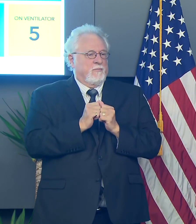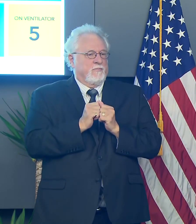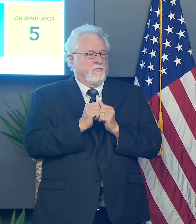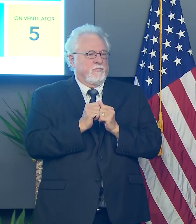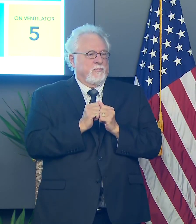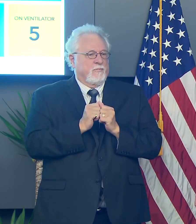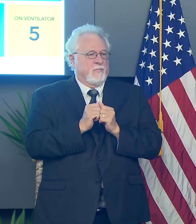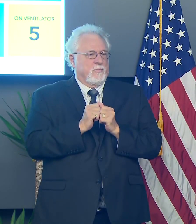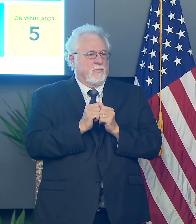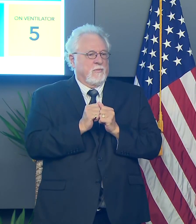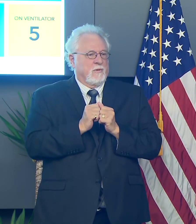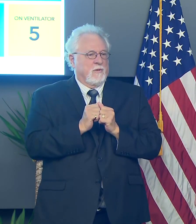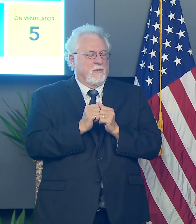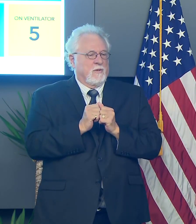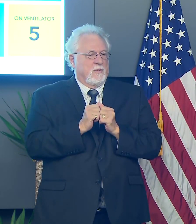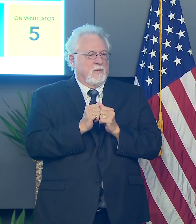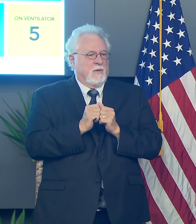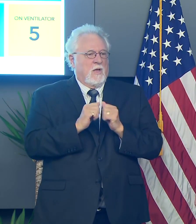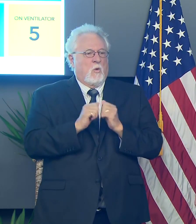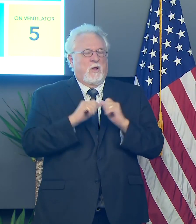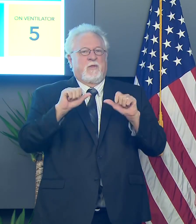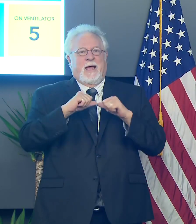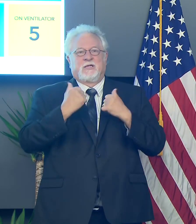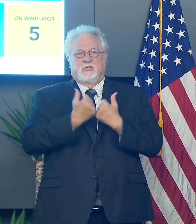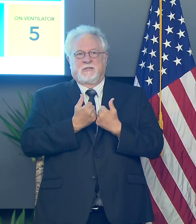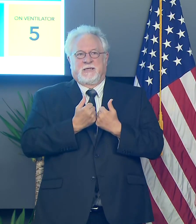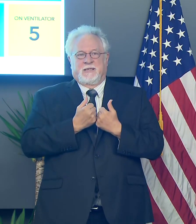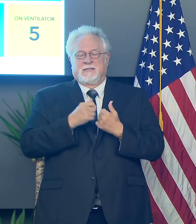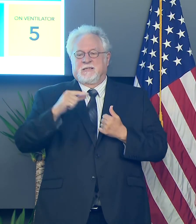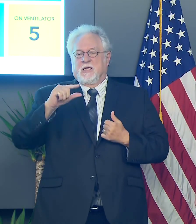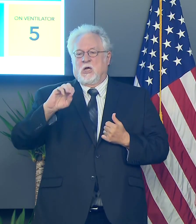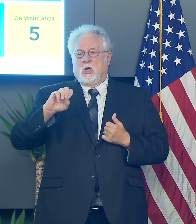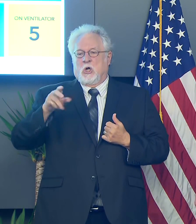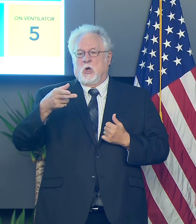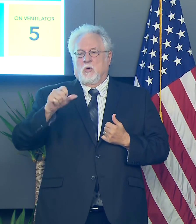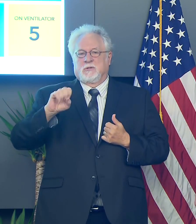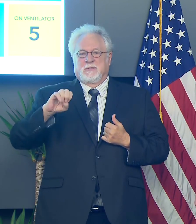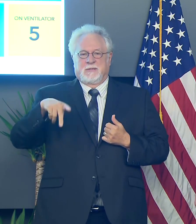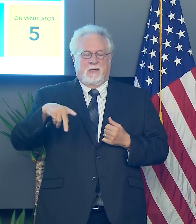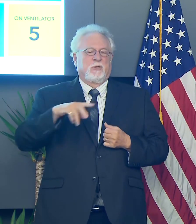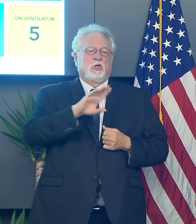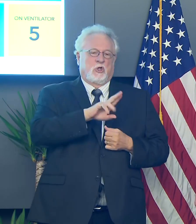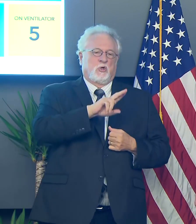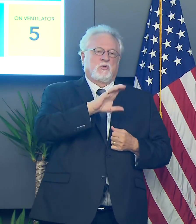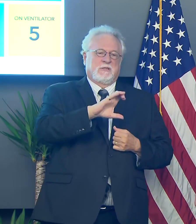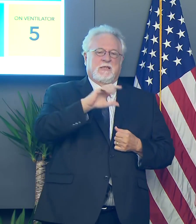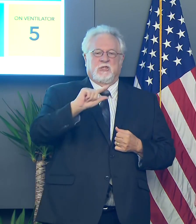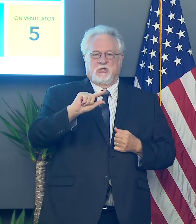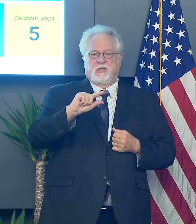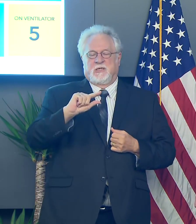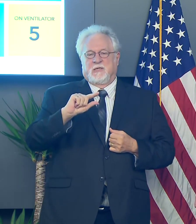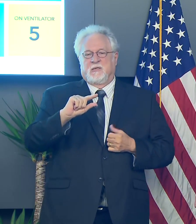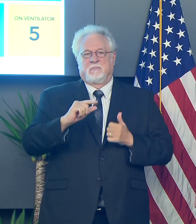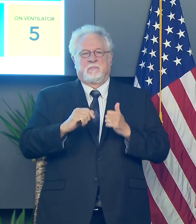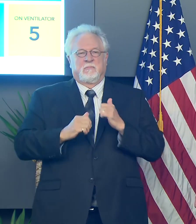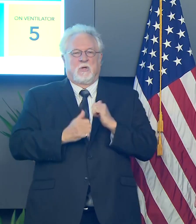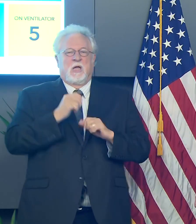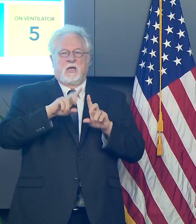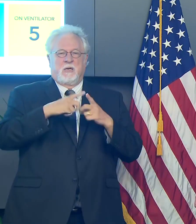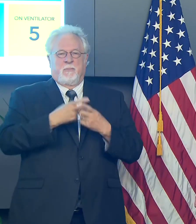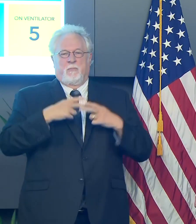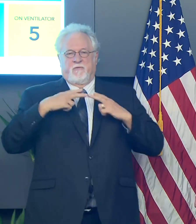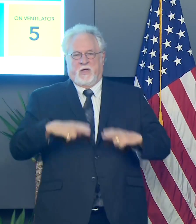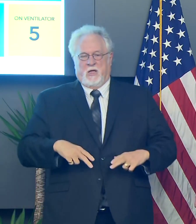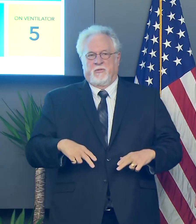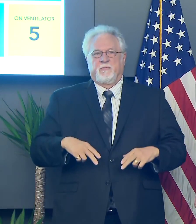groups here, the agencies that are represented here at GOSEP at UCG and driven principally by, uh, the Department